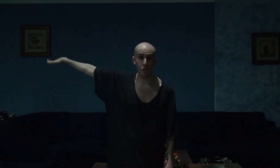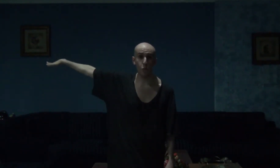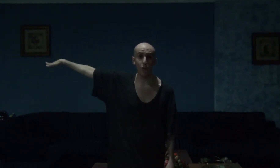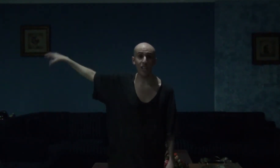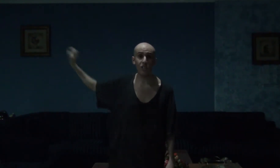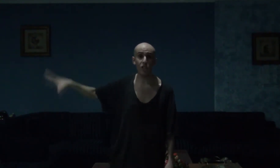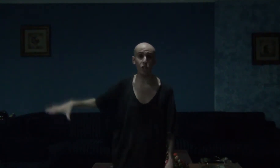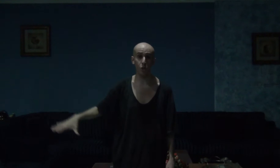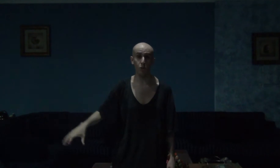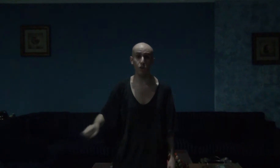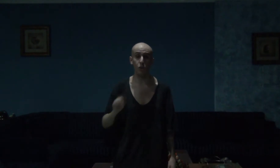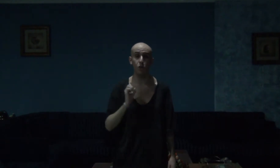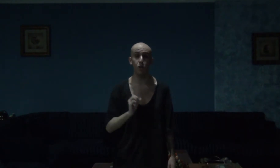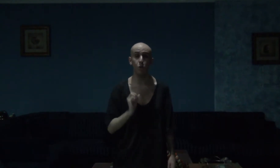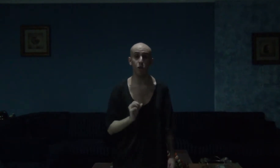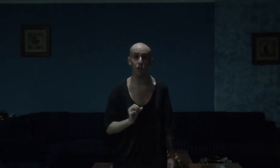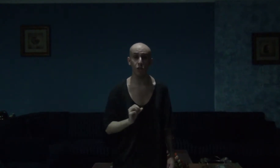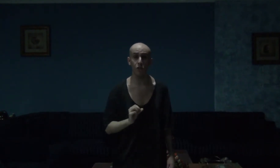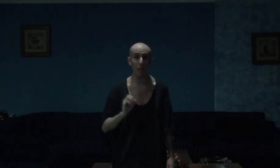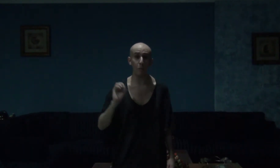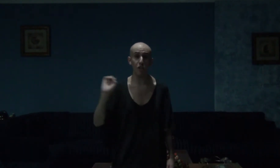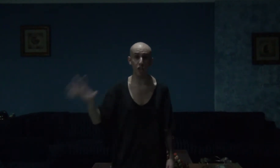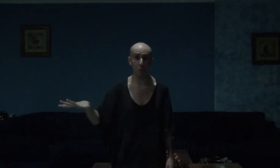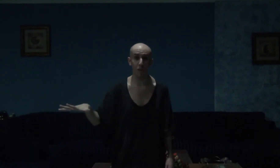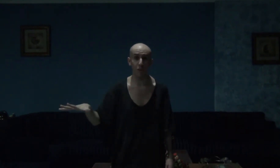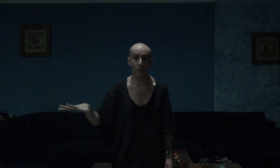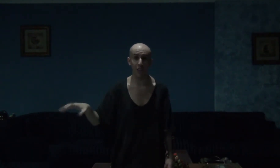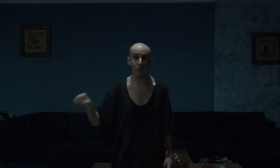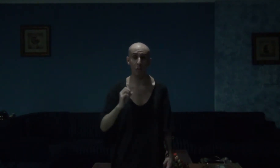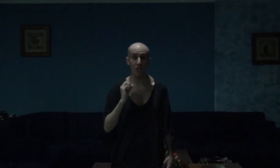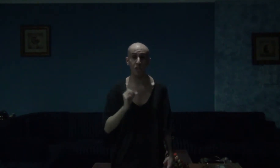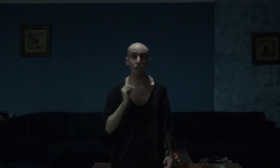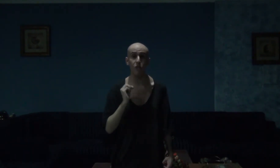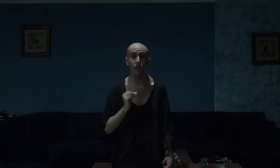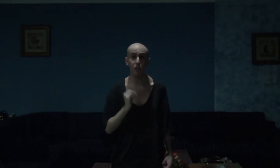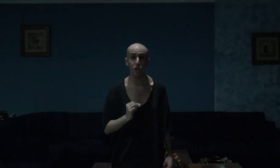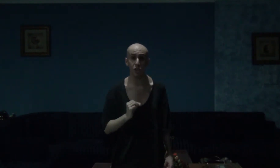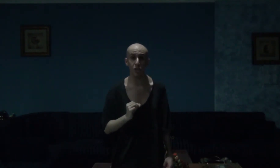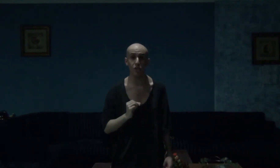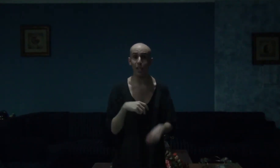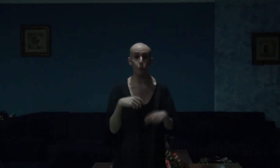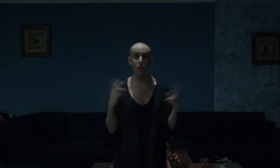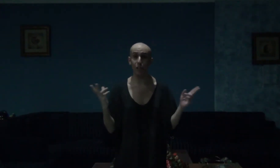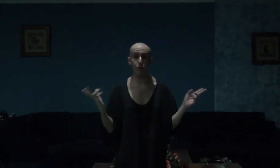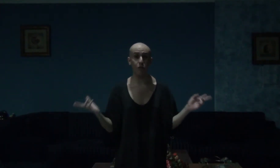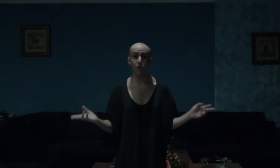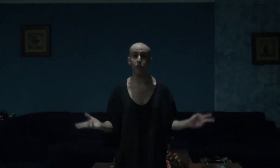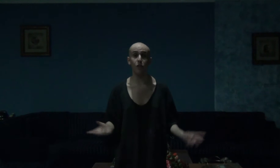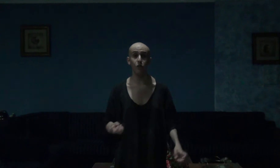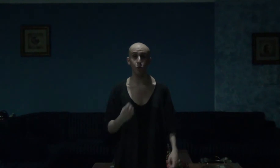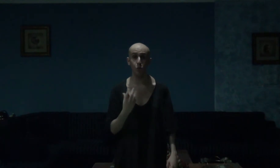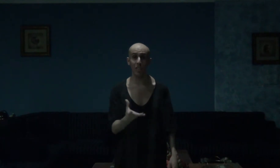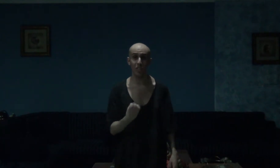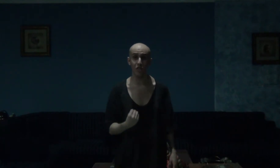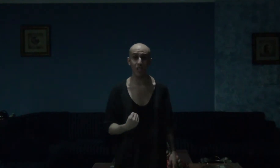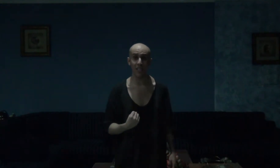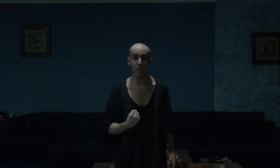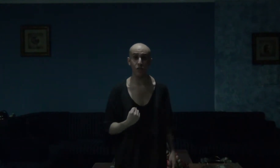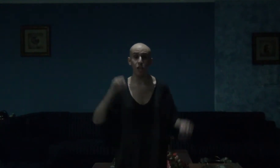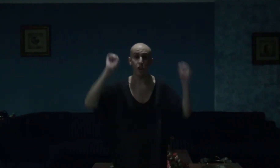to why these shows are so good, maybe not perfect, but still very good, and without further ado, guys and gals, here